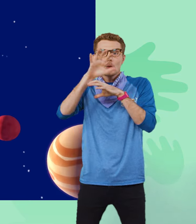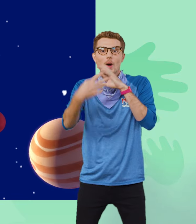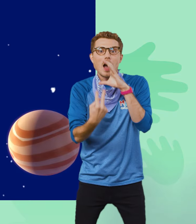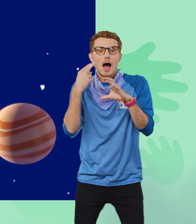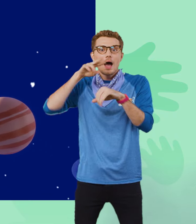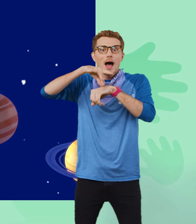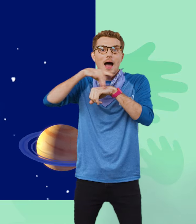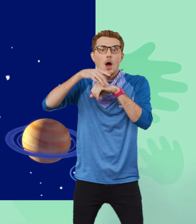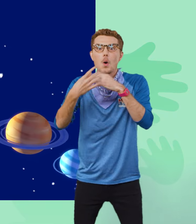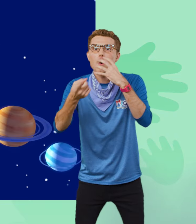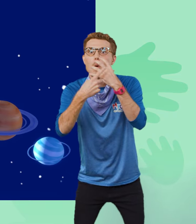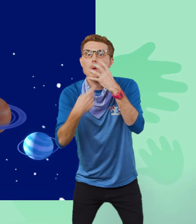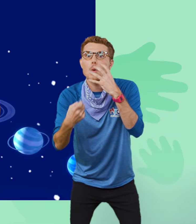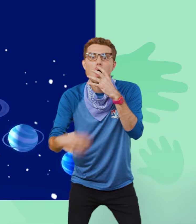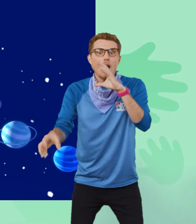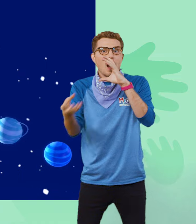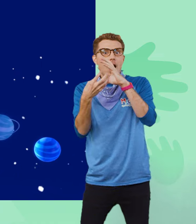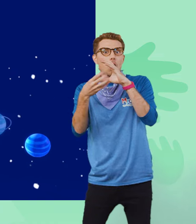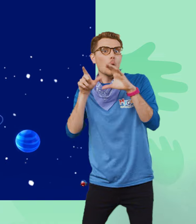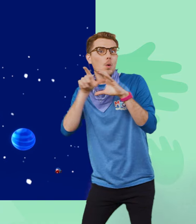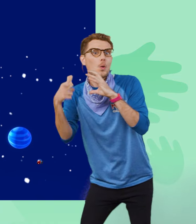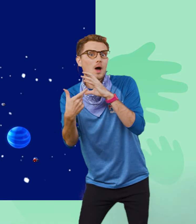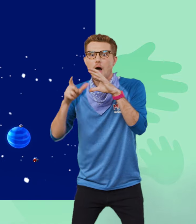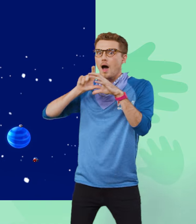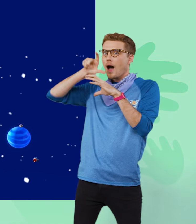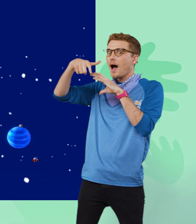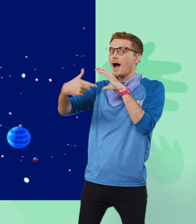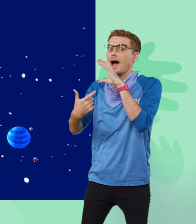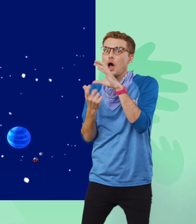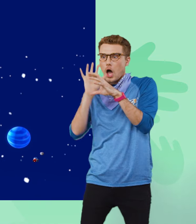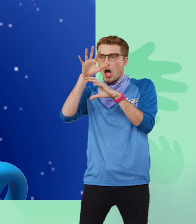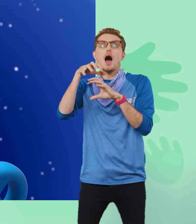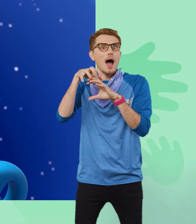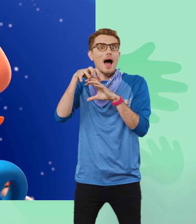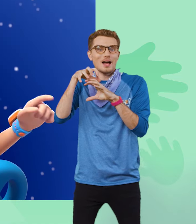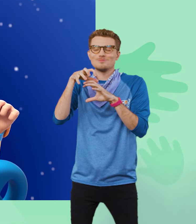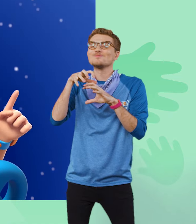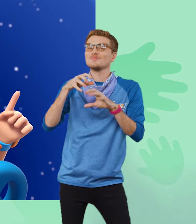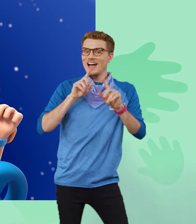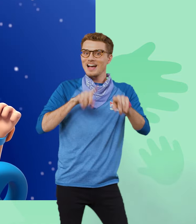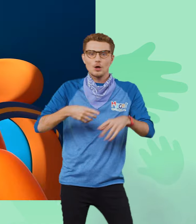Earth, Mars, Jupiter, Saturn, Uranus, and Neptune. Upload answer tabs.